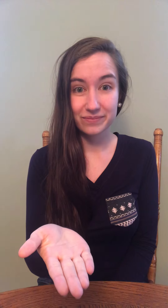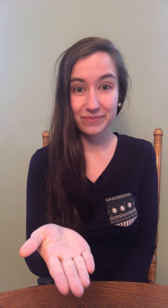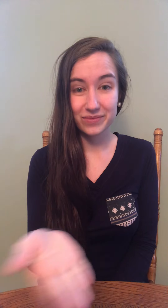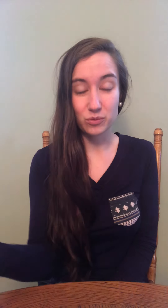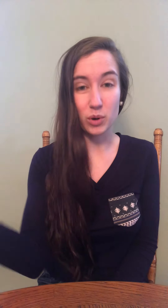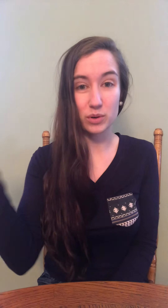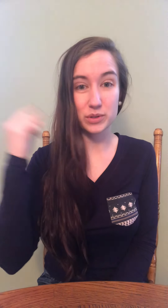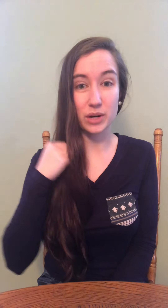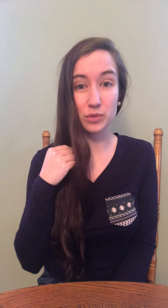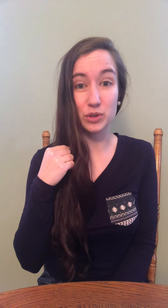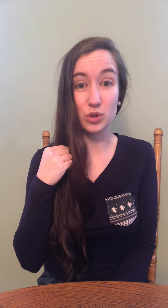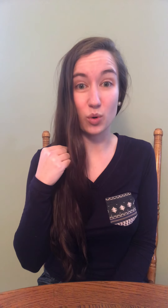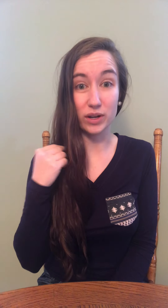What words rhyme with Noil?